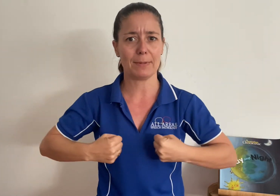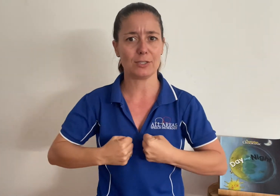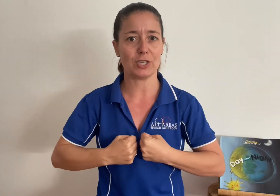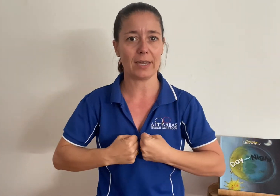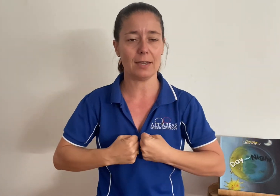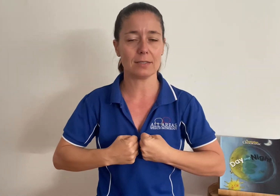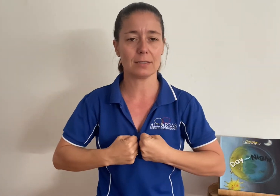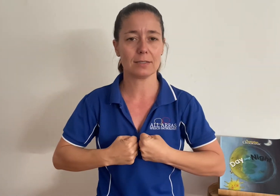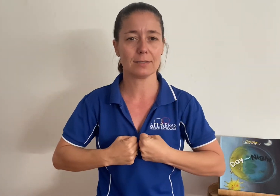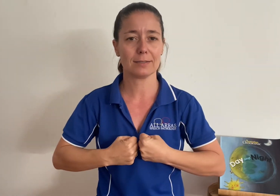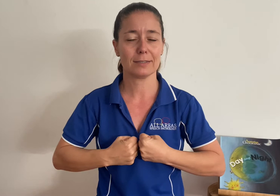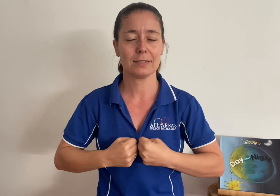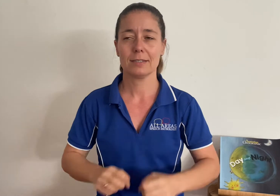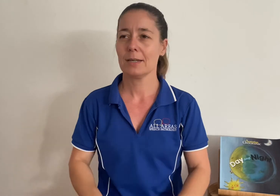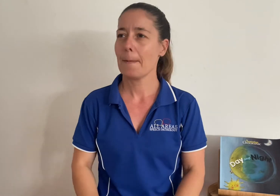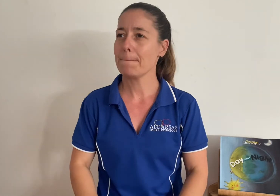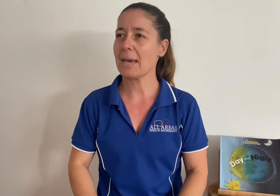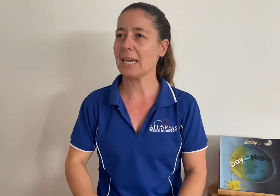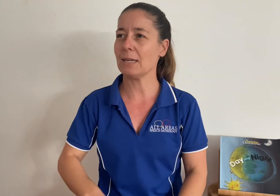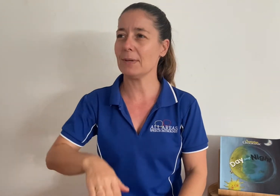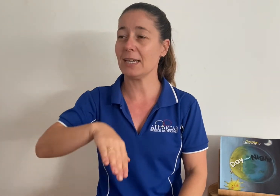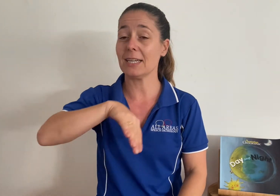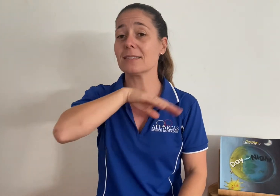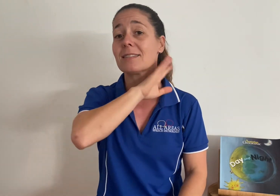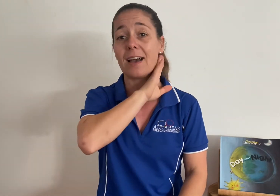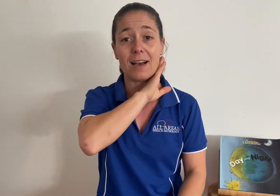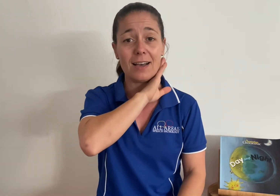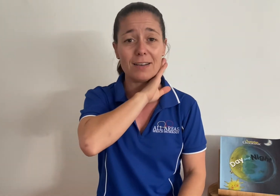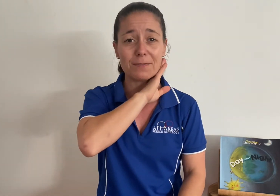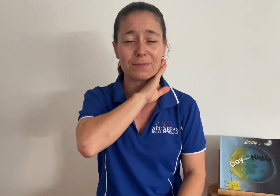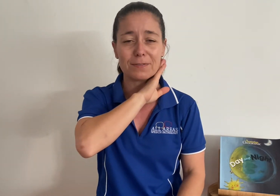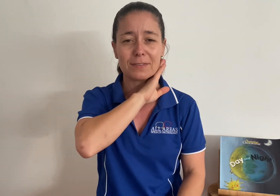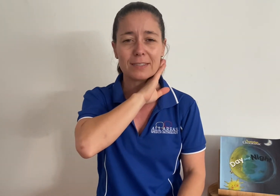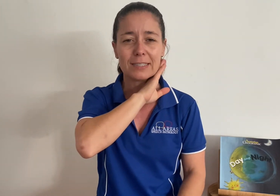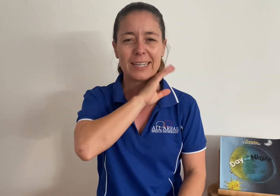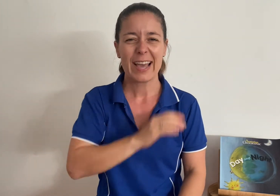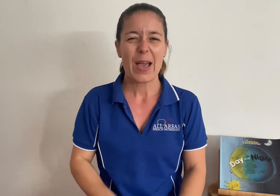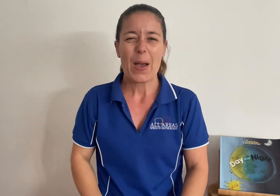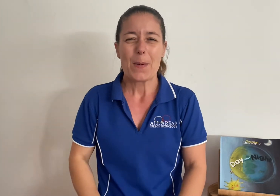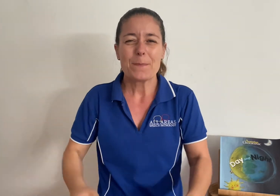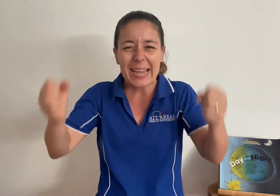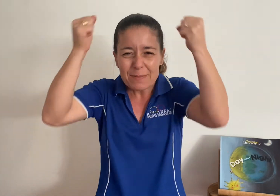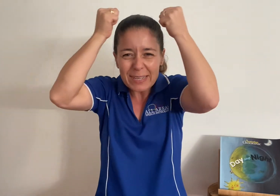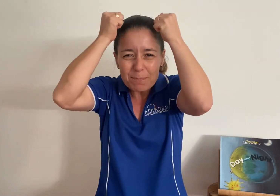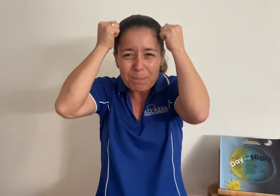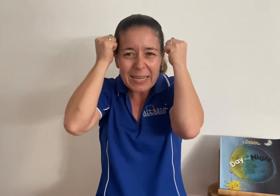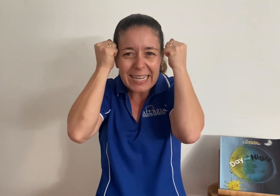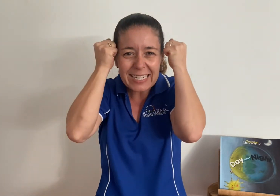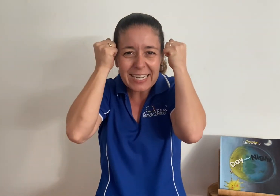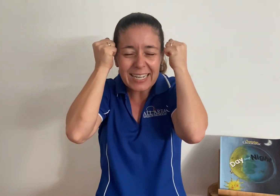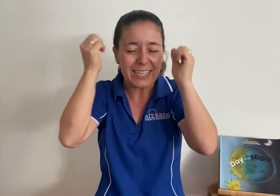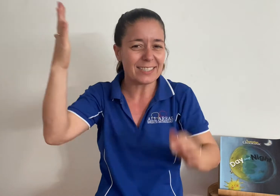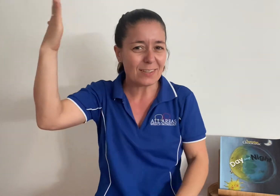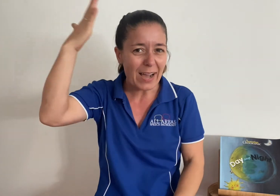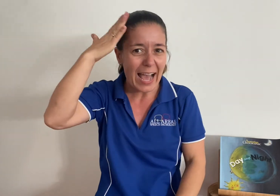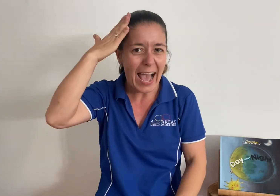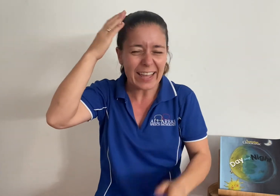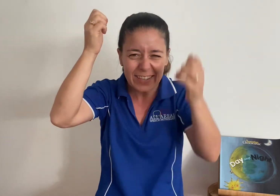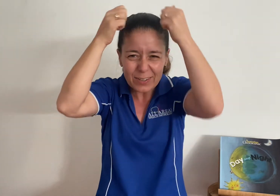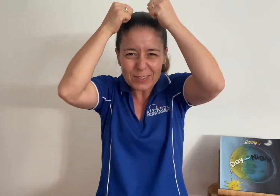a jacket? Maybe a scarf? Maybe a beanie, so a hat that goes